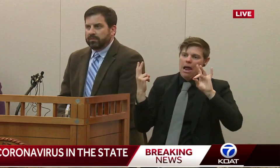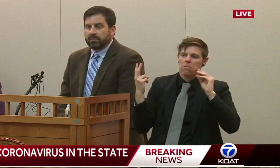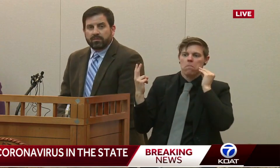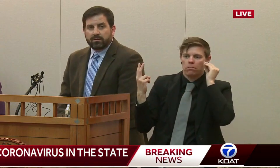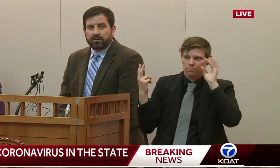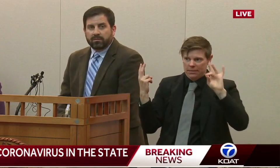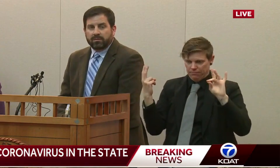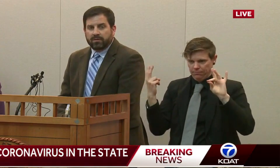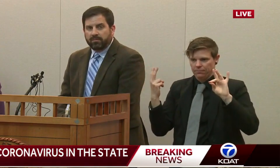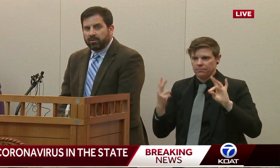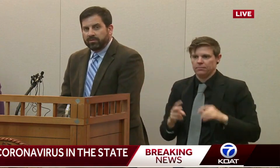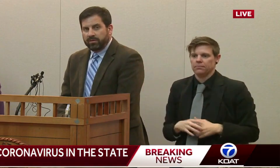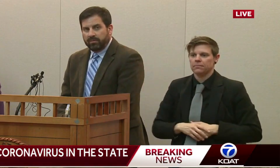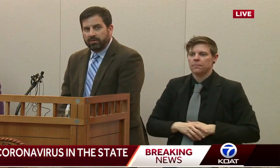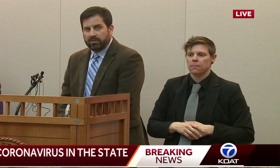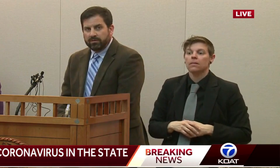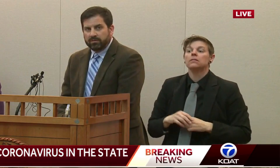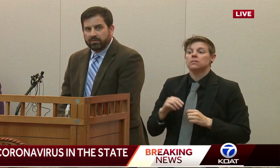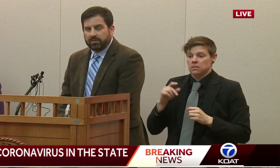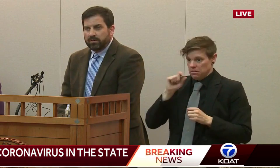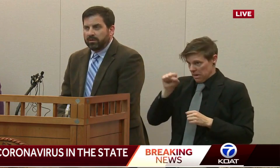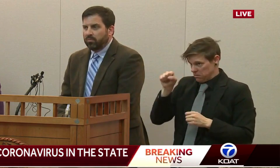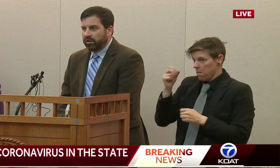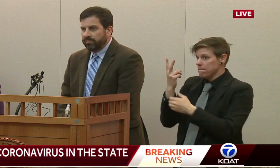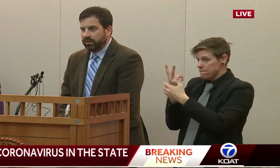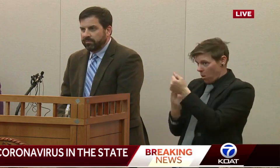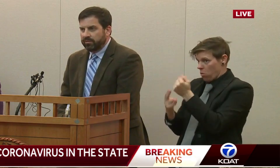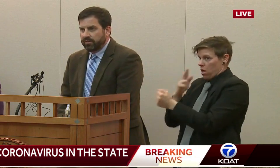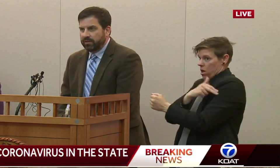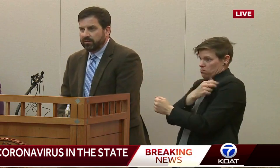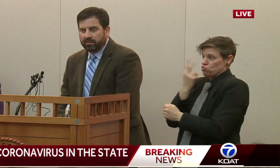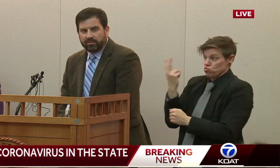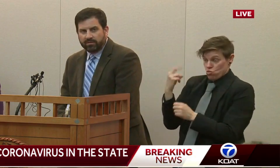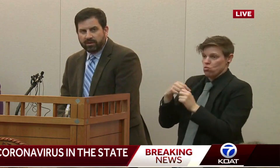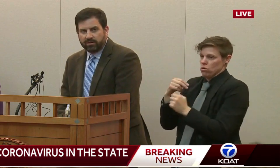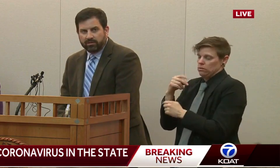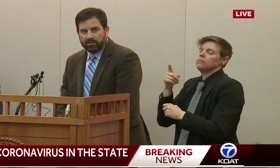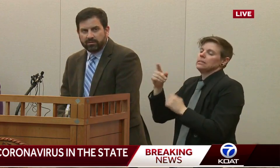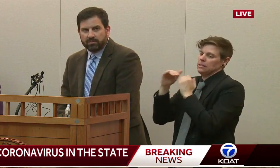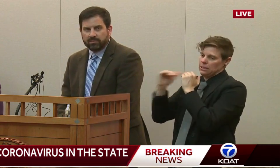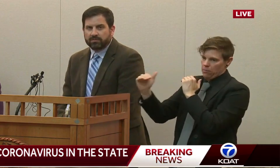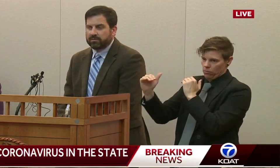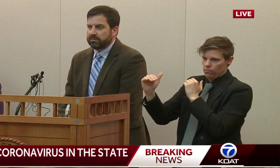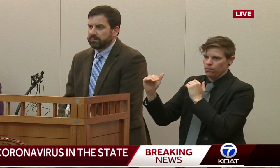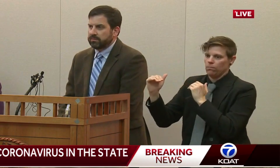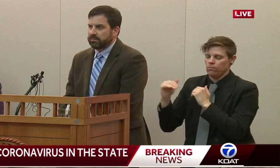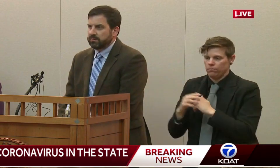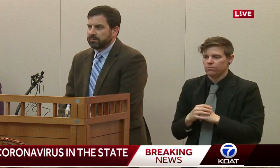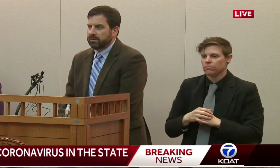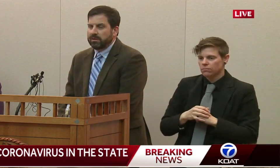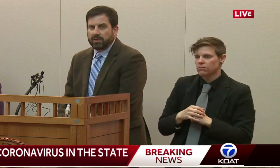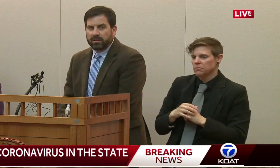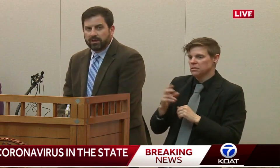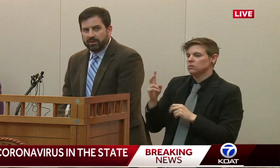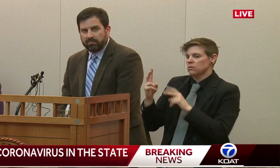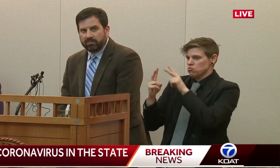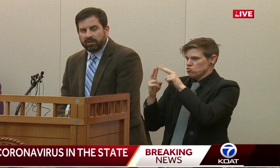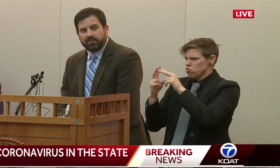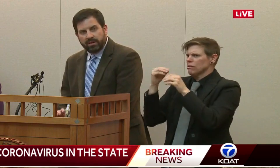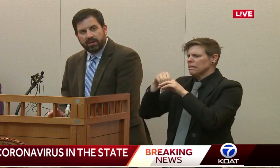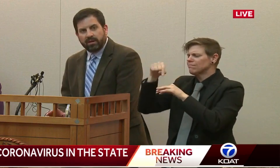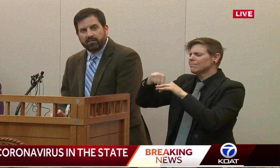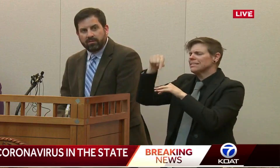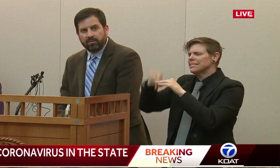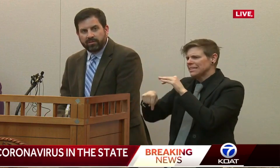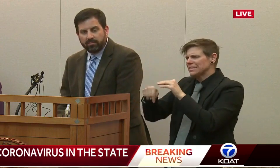But you said they're both stable. They're both stable. One of them is in the intensive care unit. And I